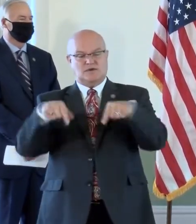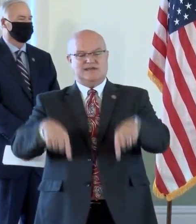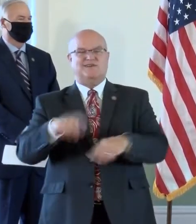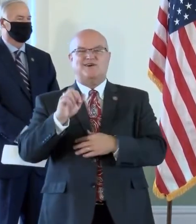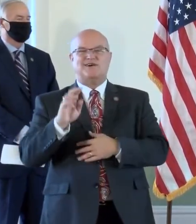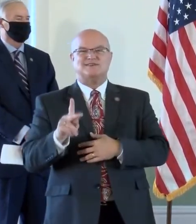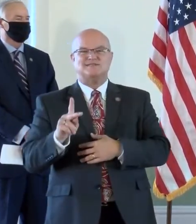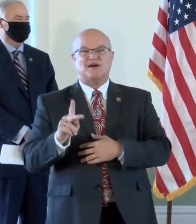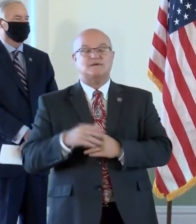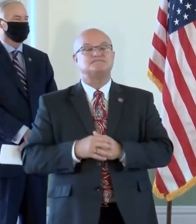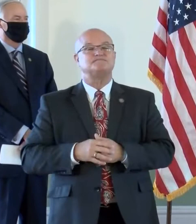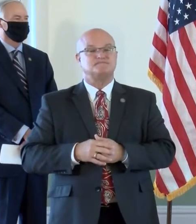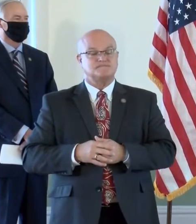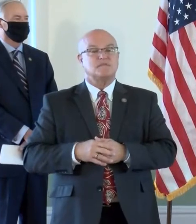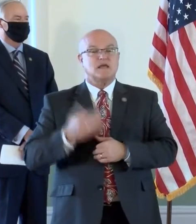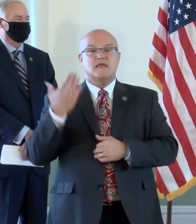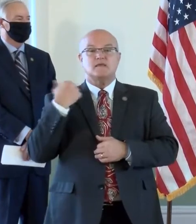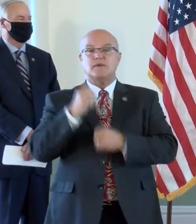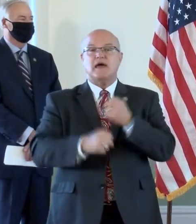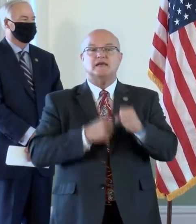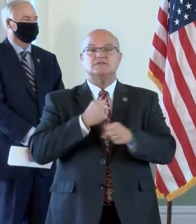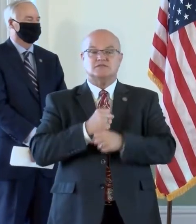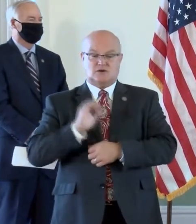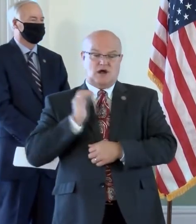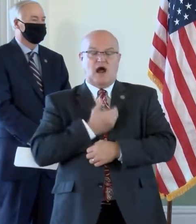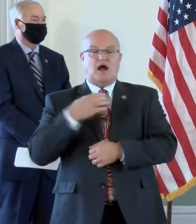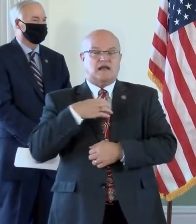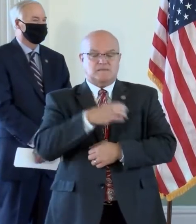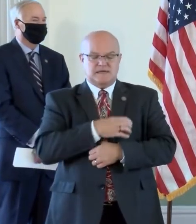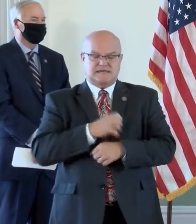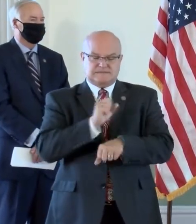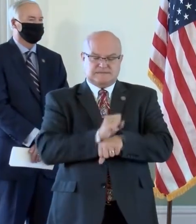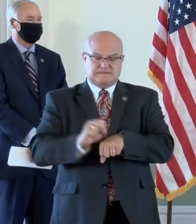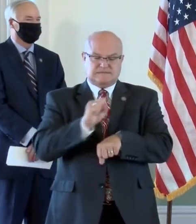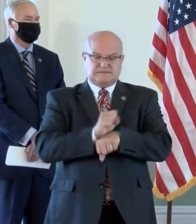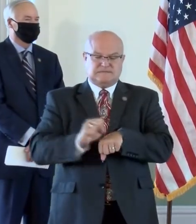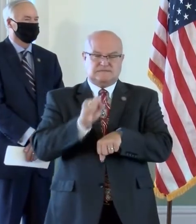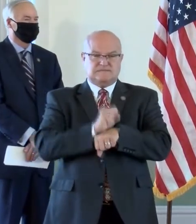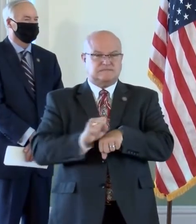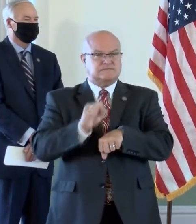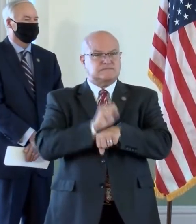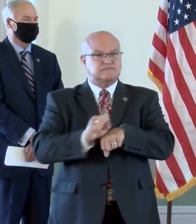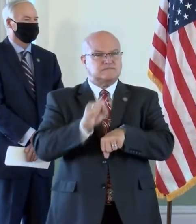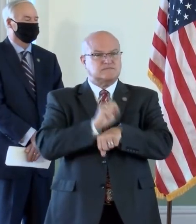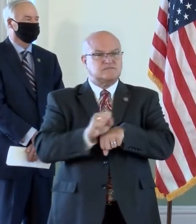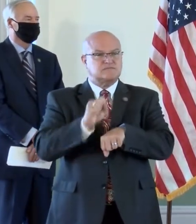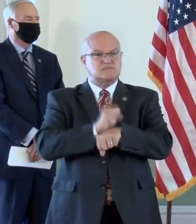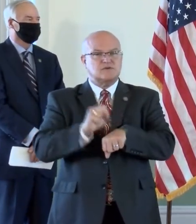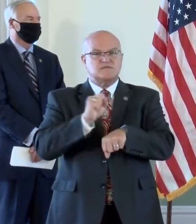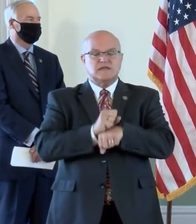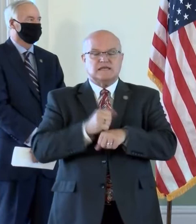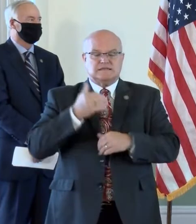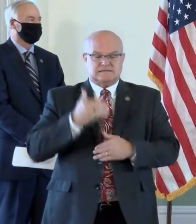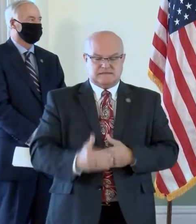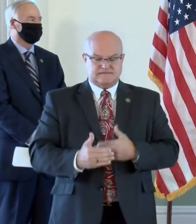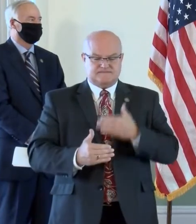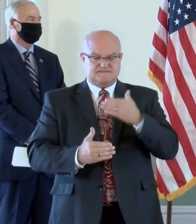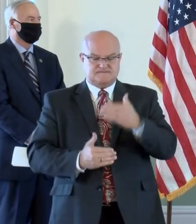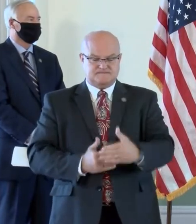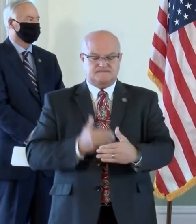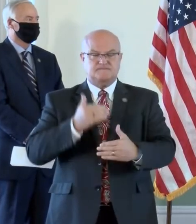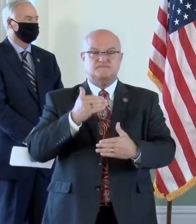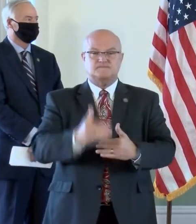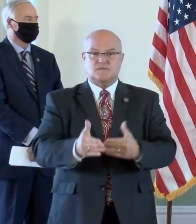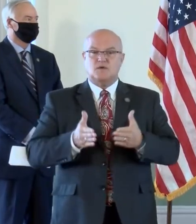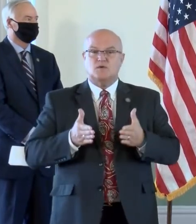For the past year, our committee has begun the meticulous process of working in a step-by-step fashion